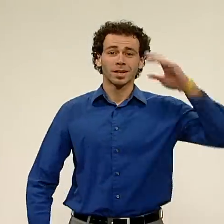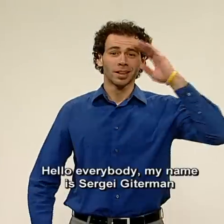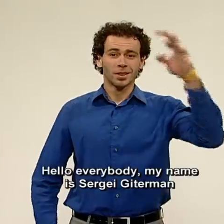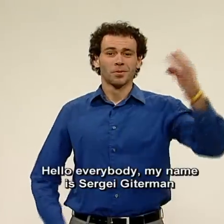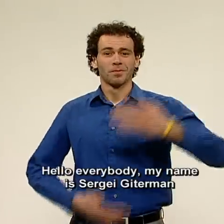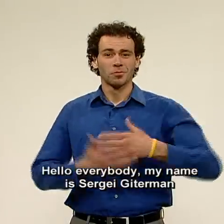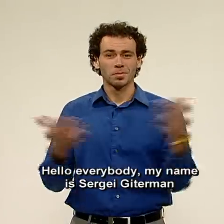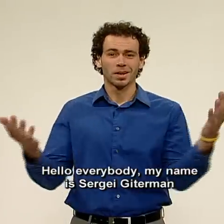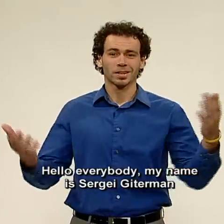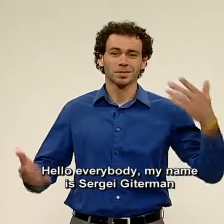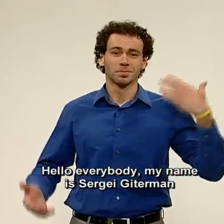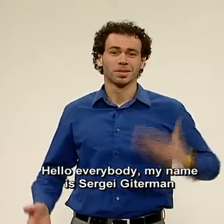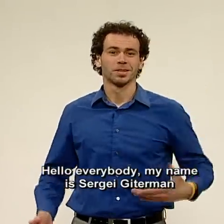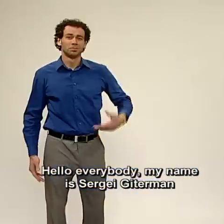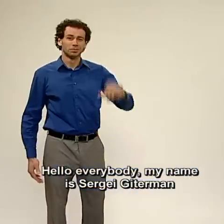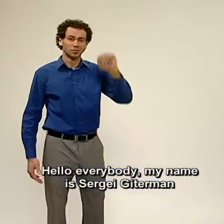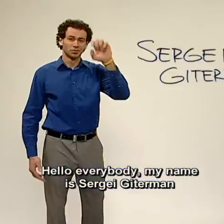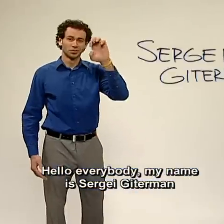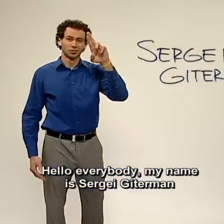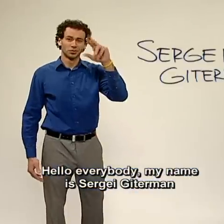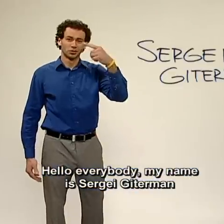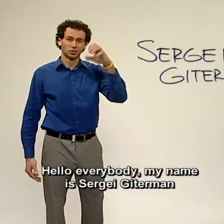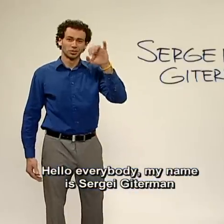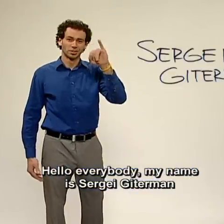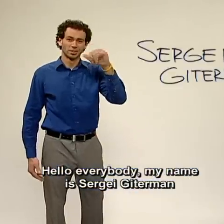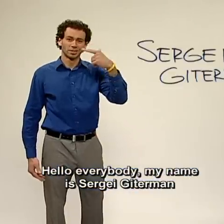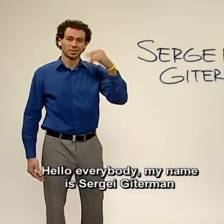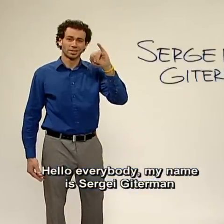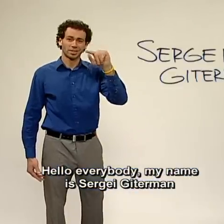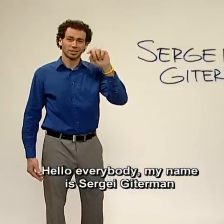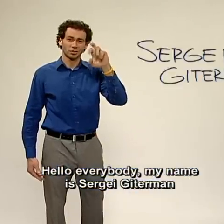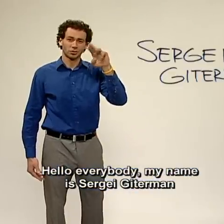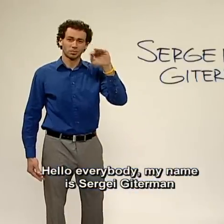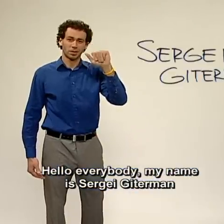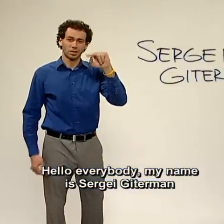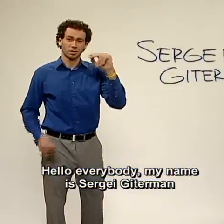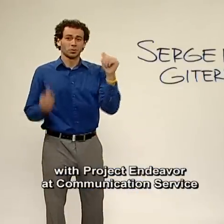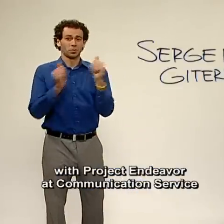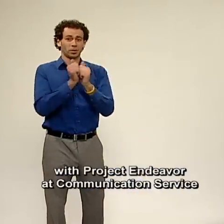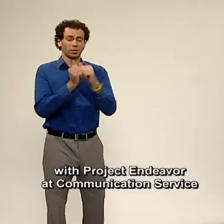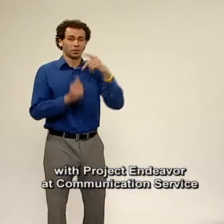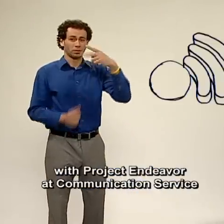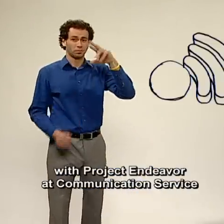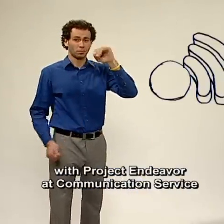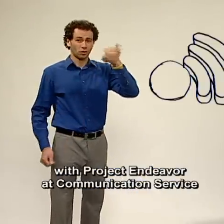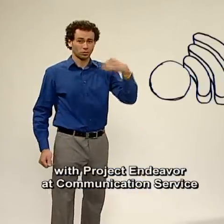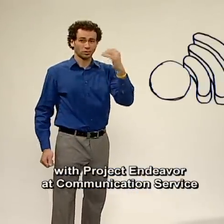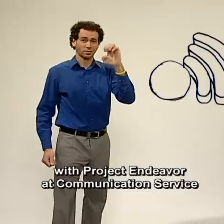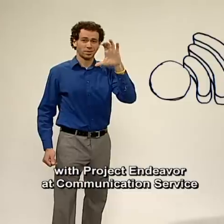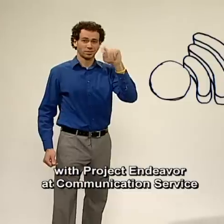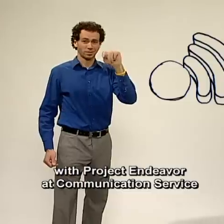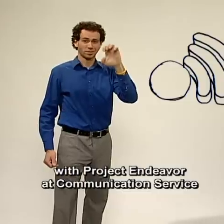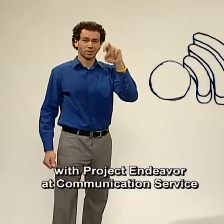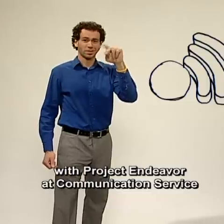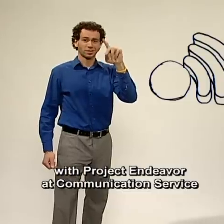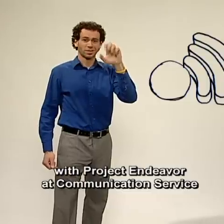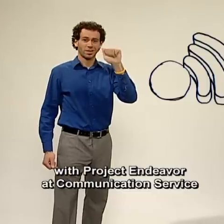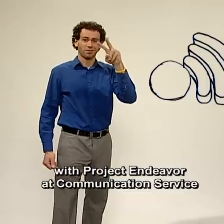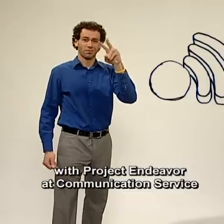Hello everybody, my name is Sergei Geiderman with Project Endeavor at Communications Service